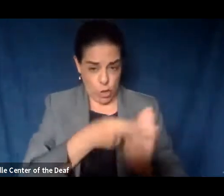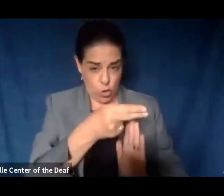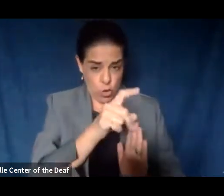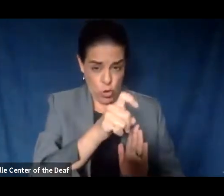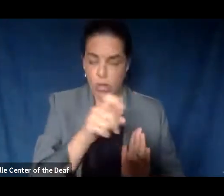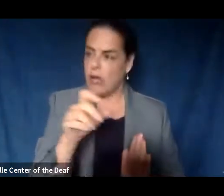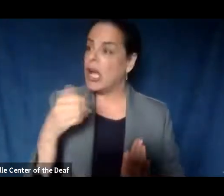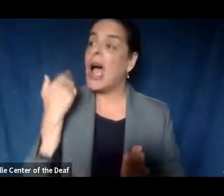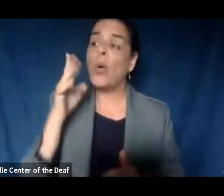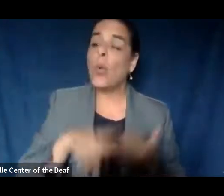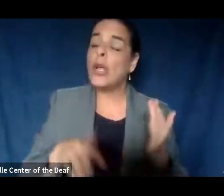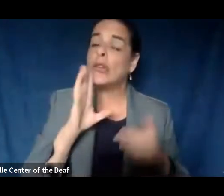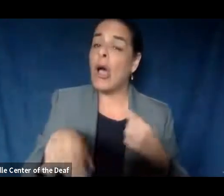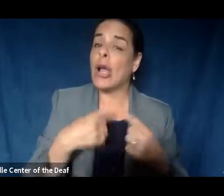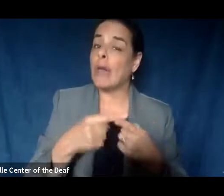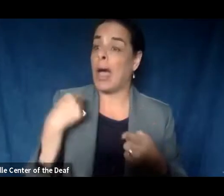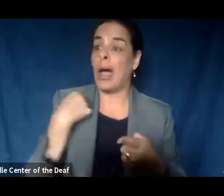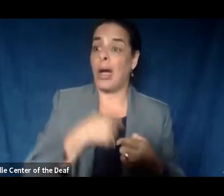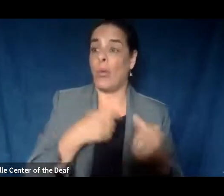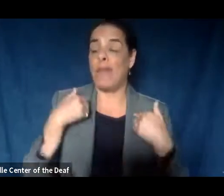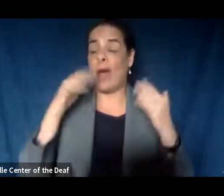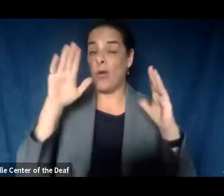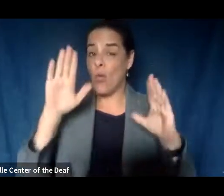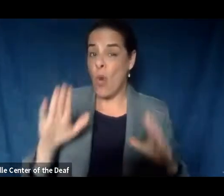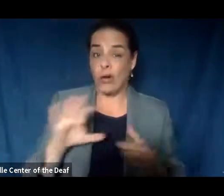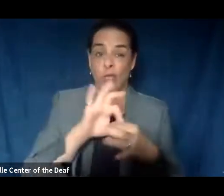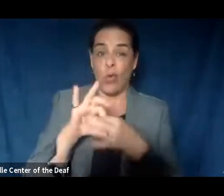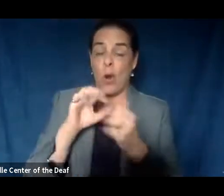cooperation from everybody that we've had to work clusters with.